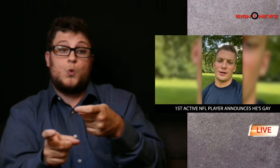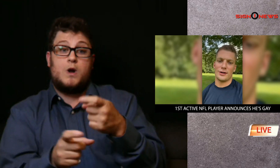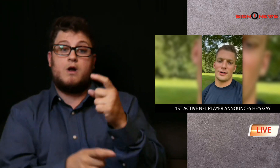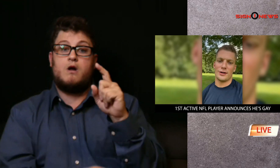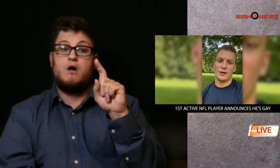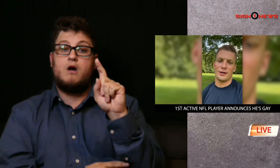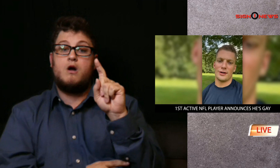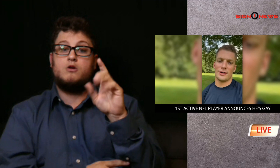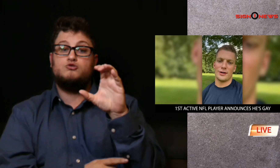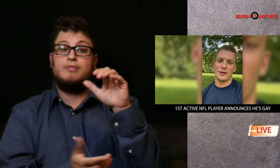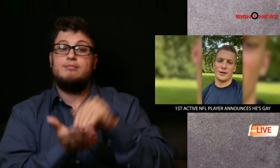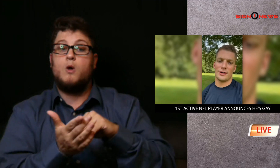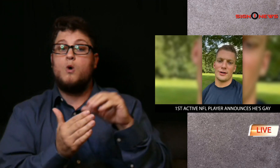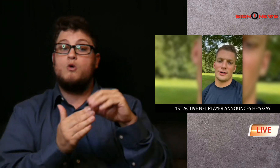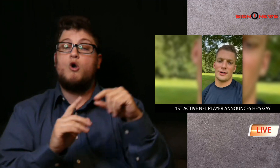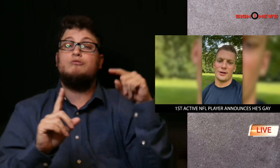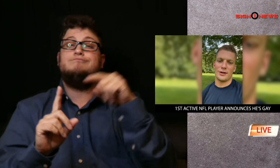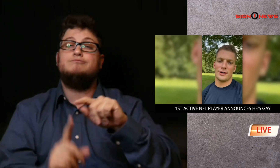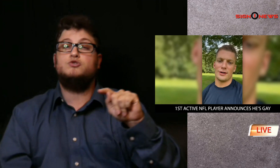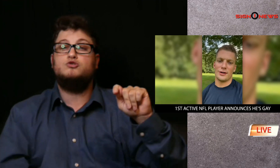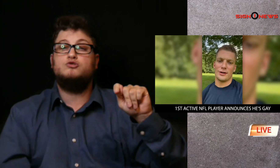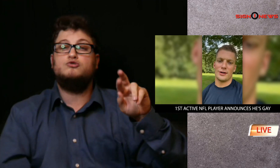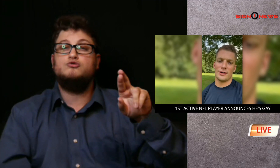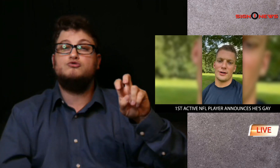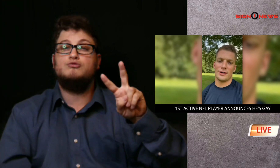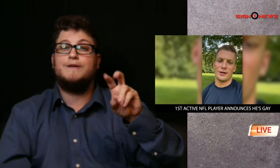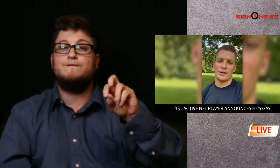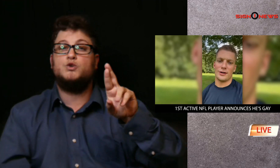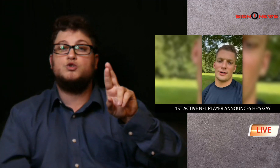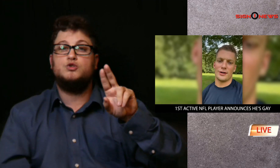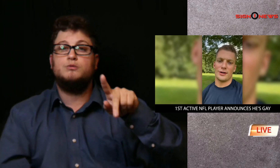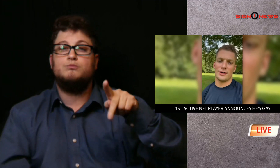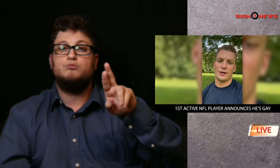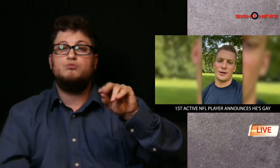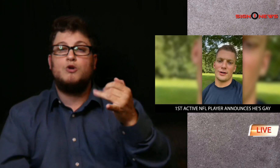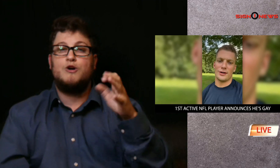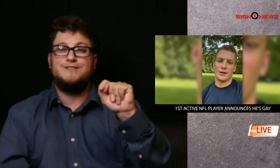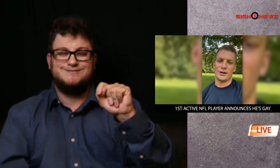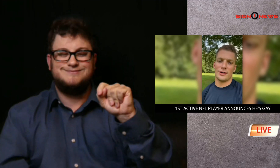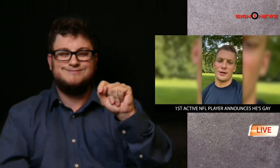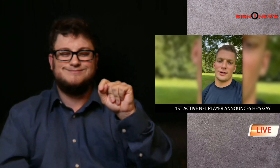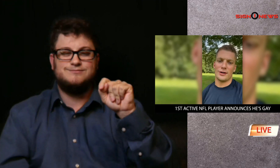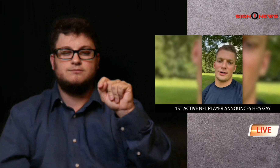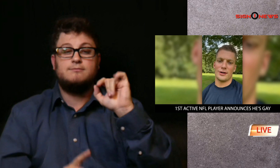And he is donating $100,000 to the Trevor Project.